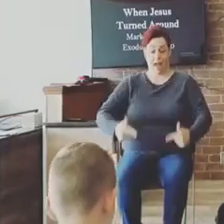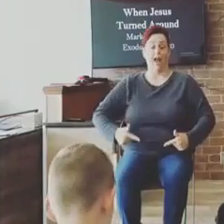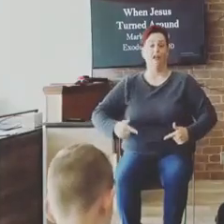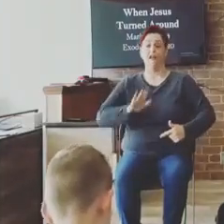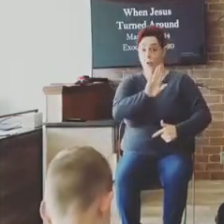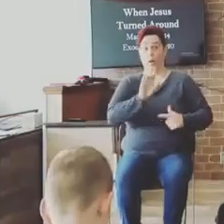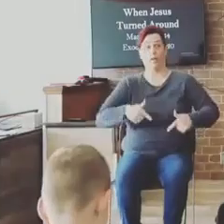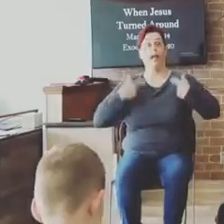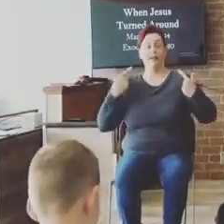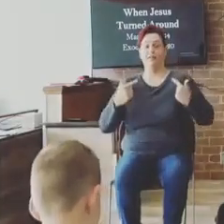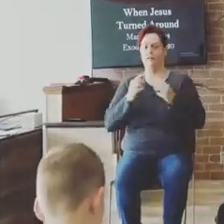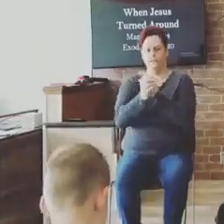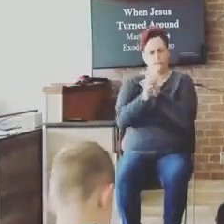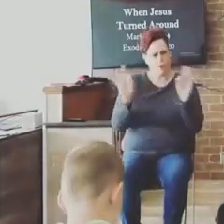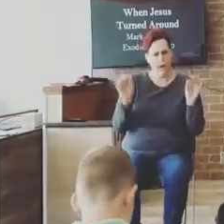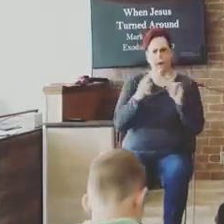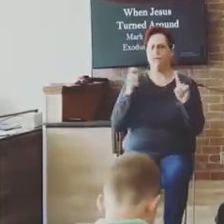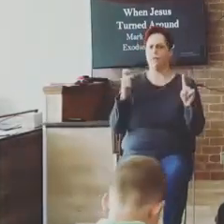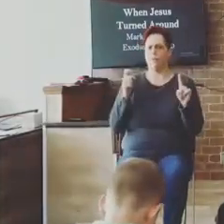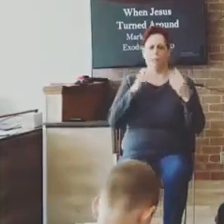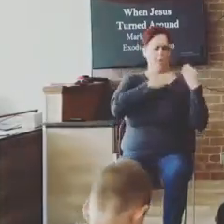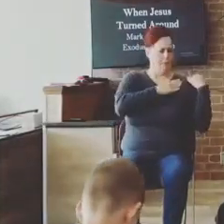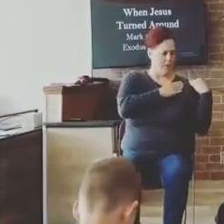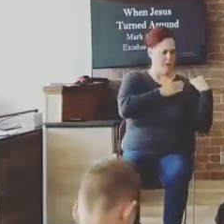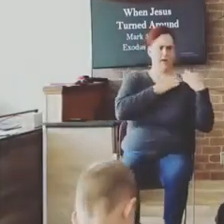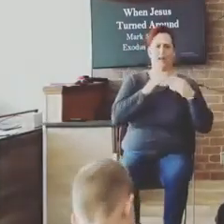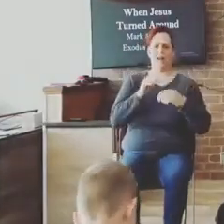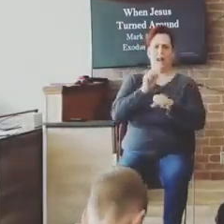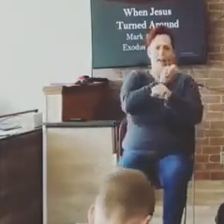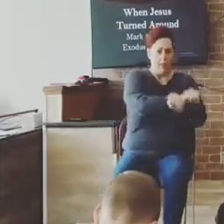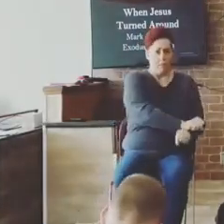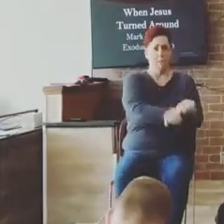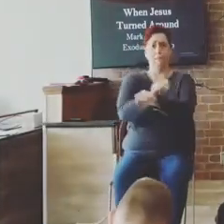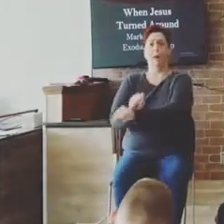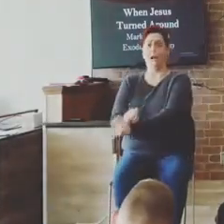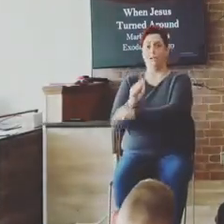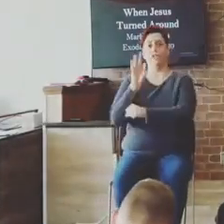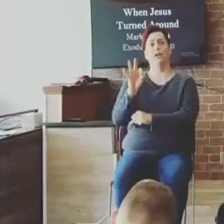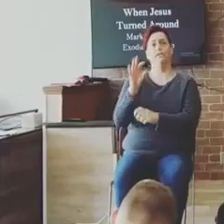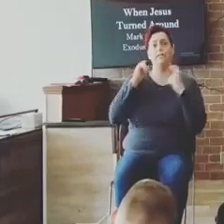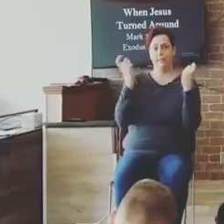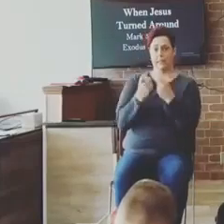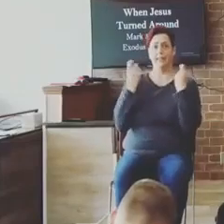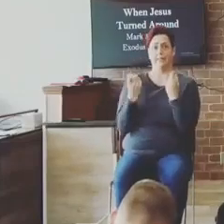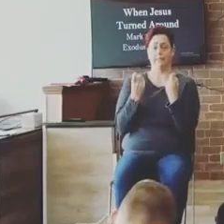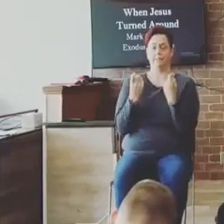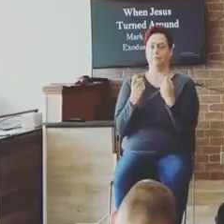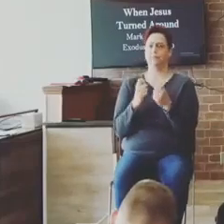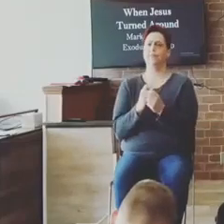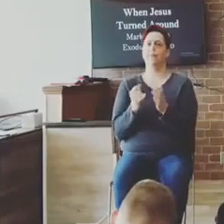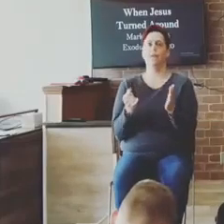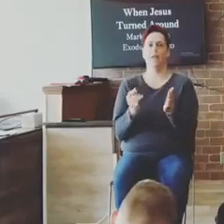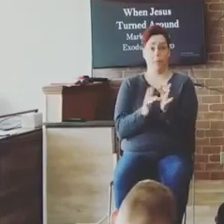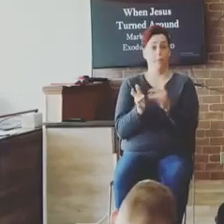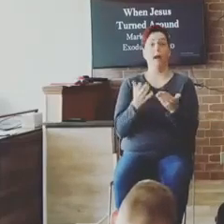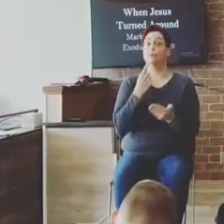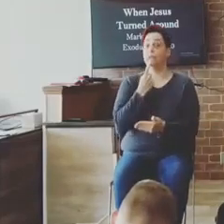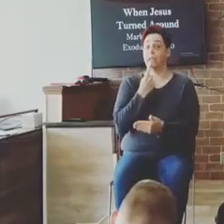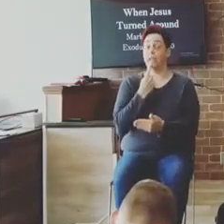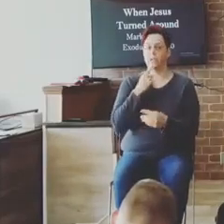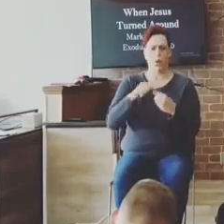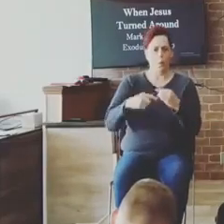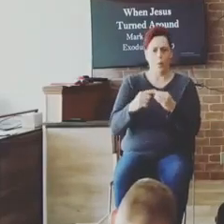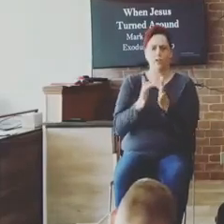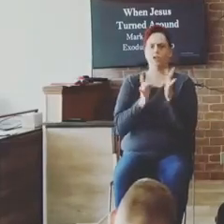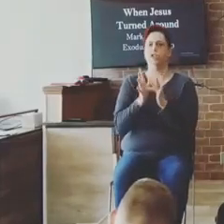Let's go back to our text here. In verse 21, it says this, Jesus was passed over